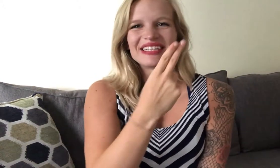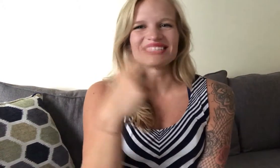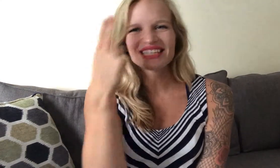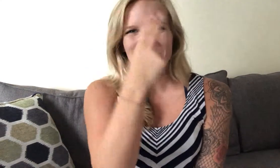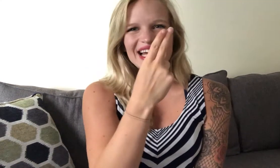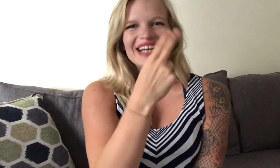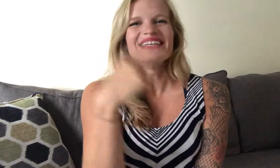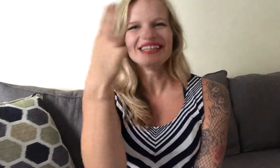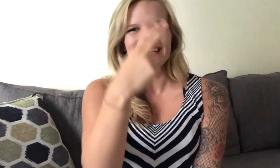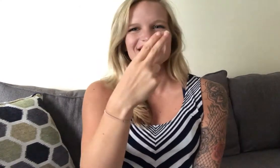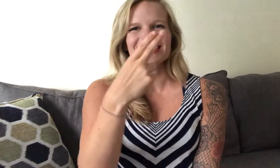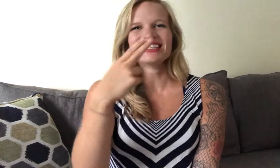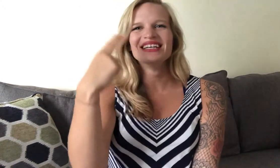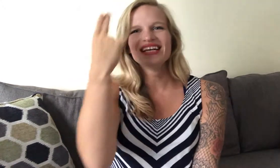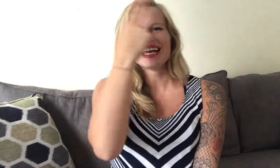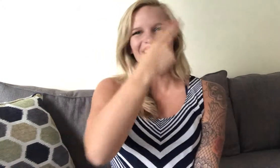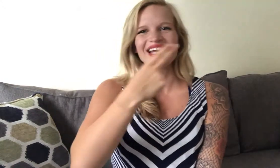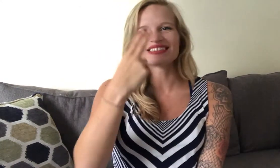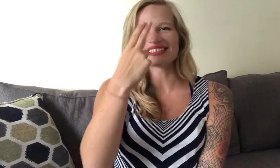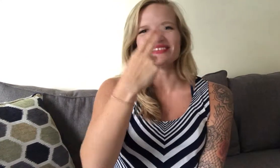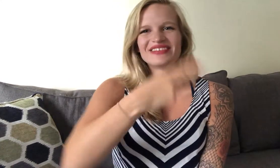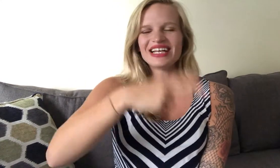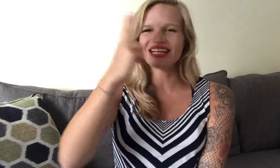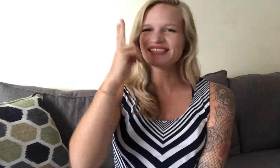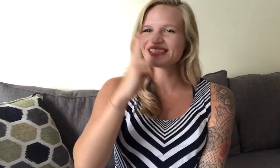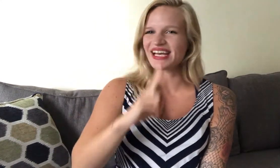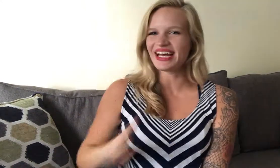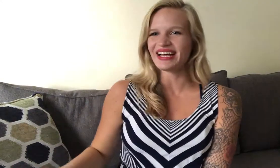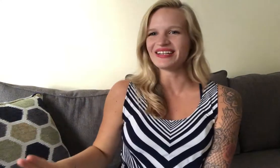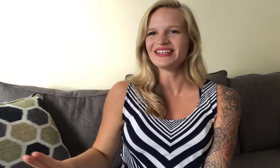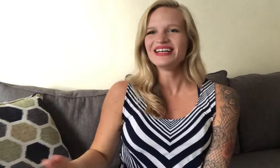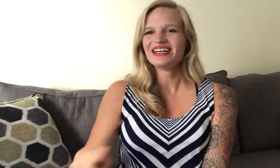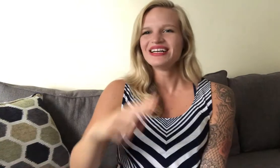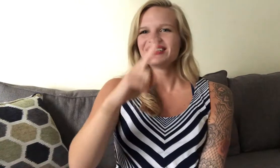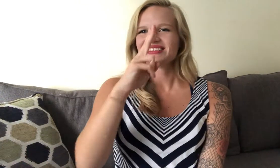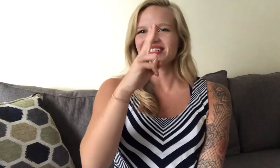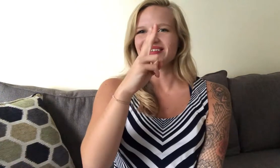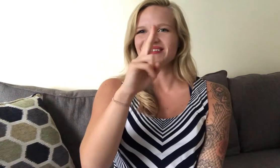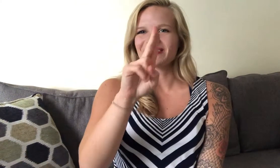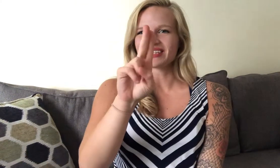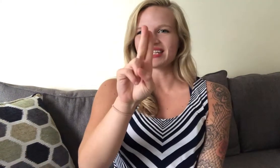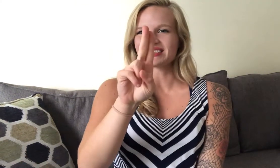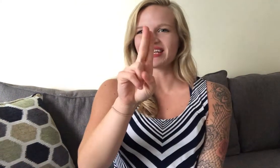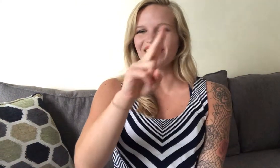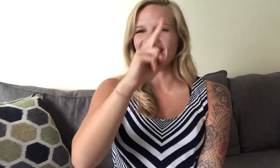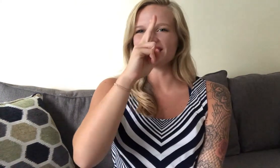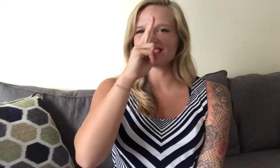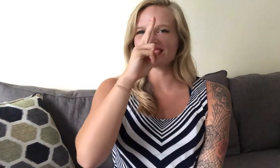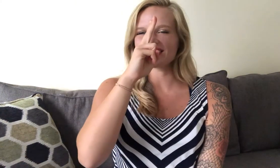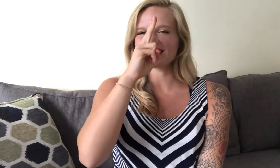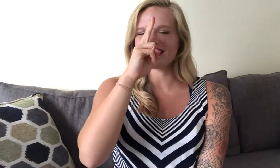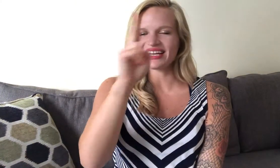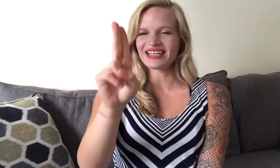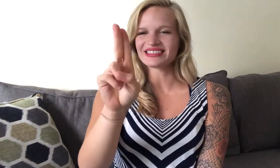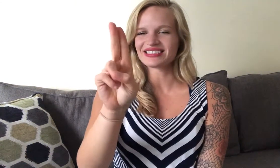face like that yes handsome as hell so with that same h hands